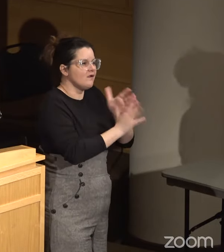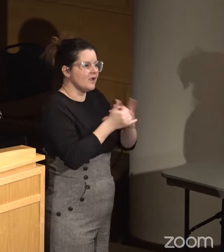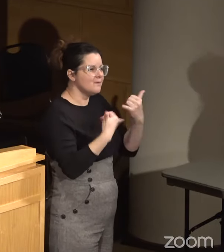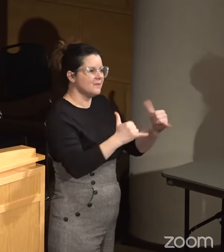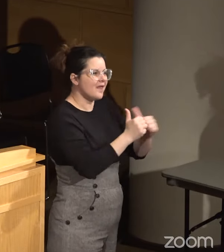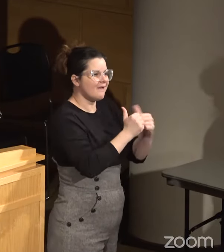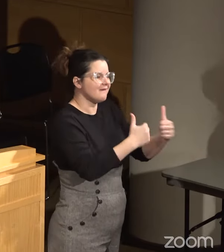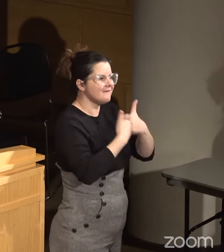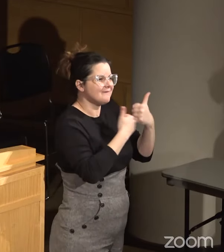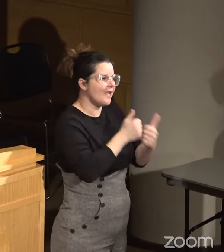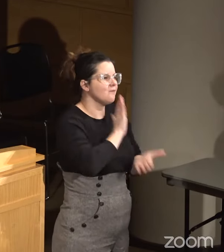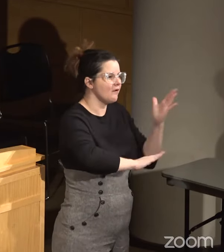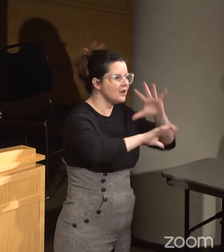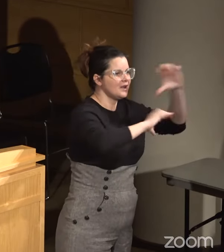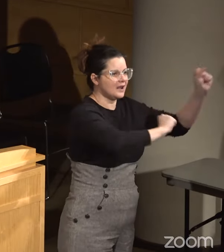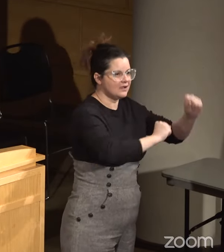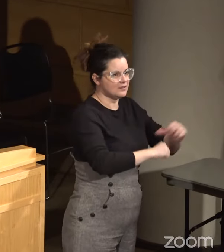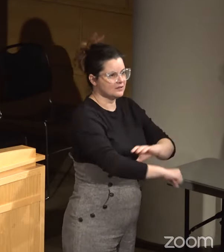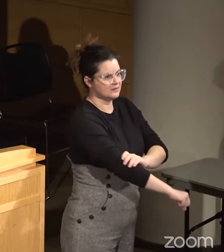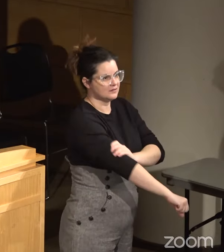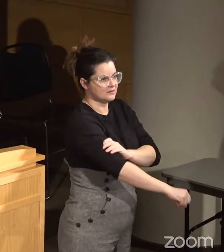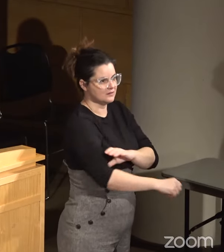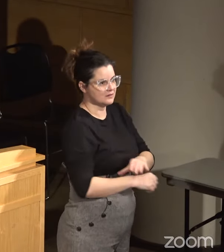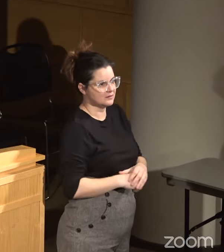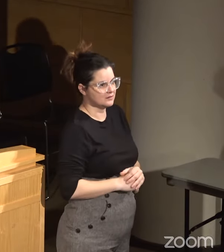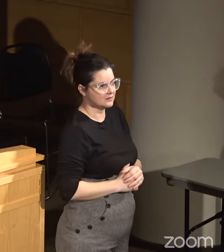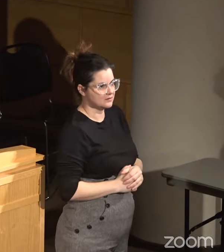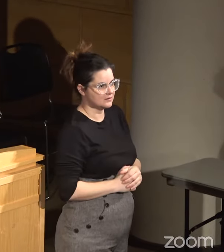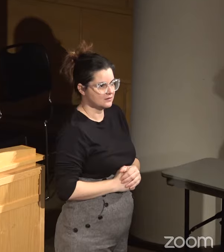game right here. So I just...